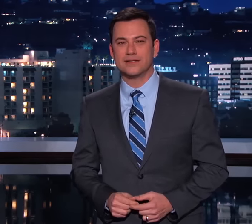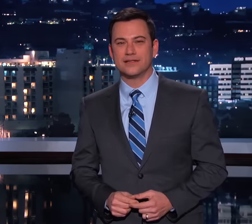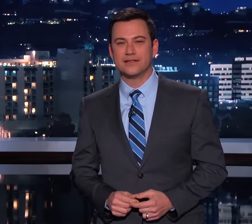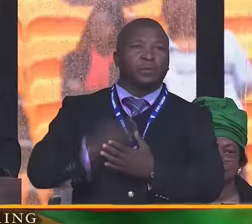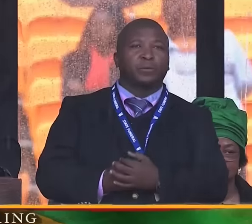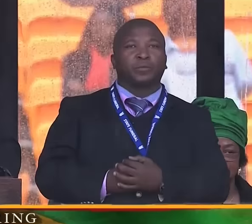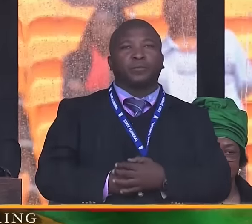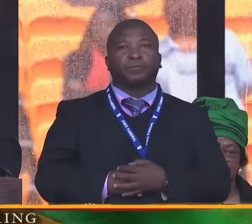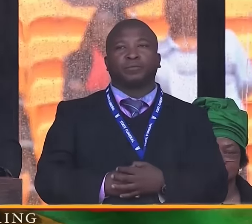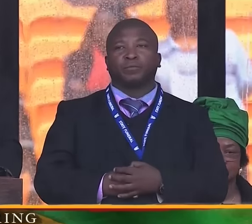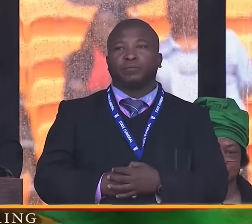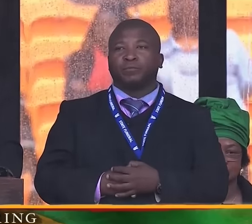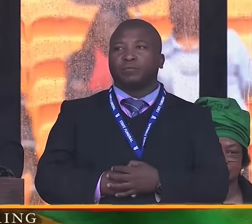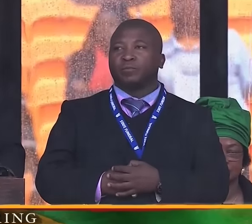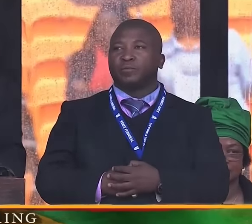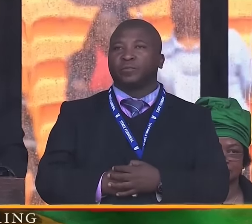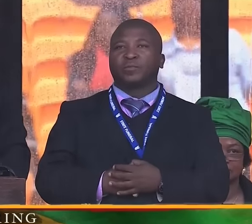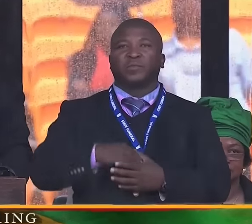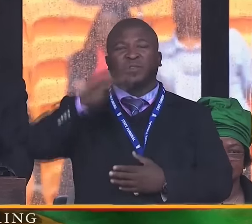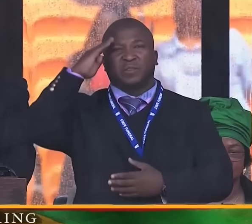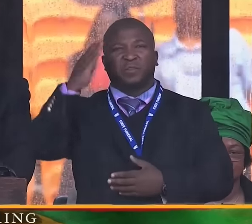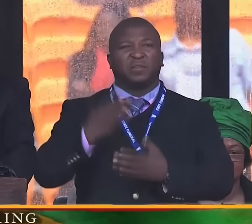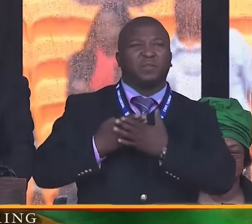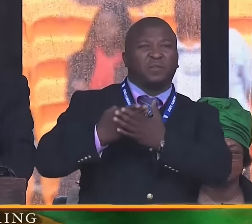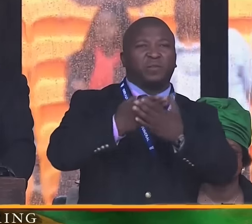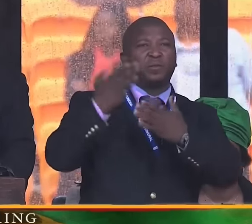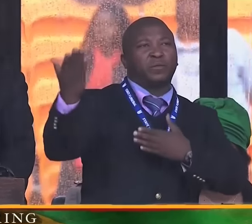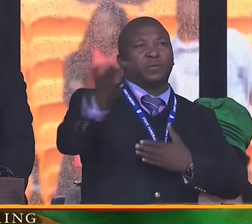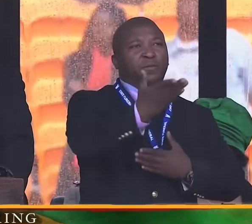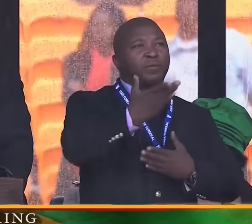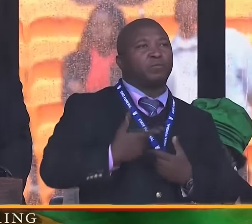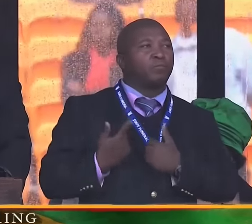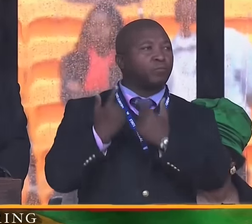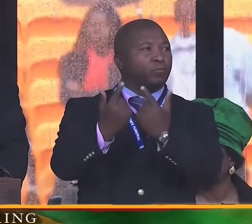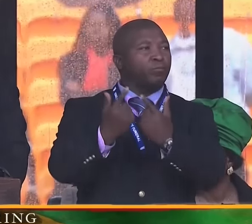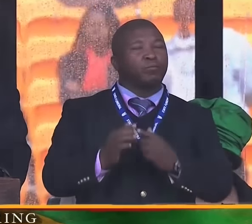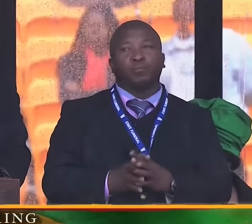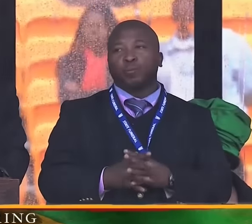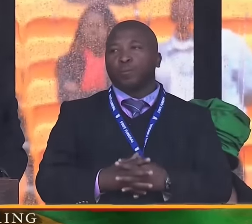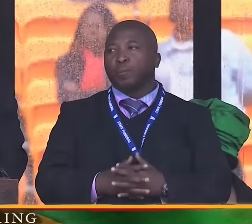We applaud you and thank you for that. Hello. Welcome so far.